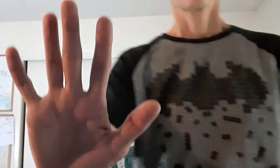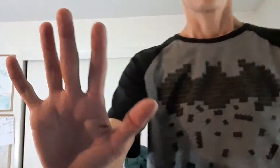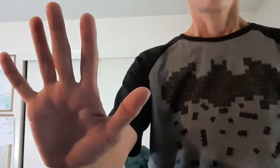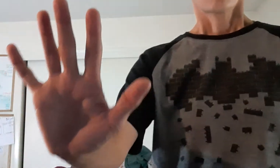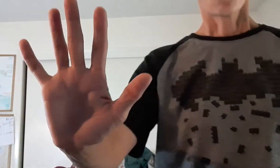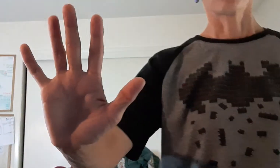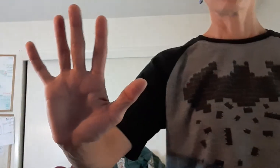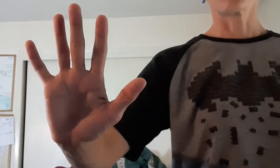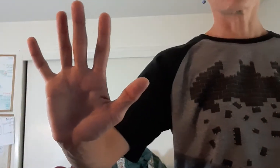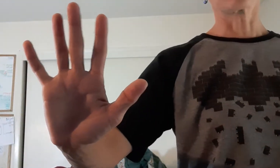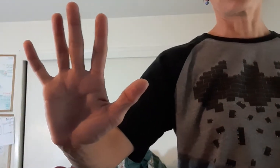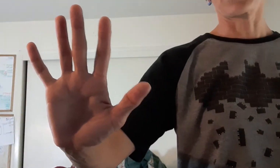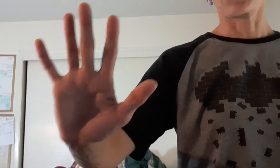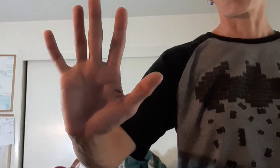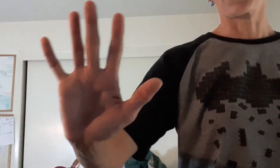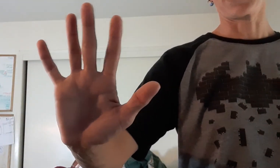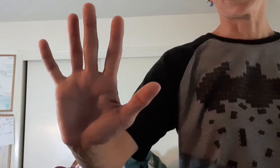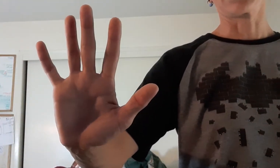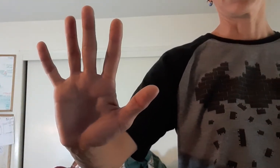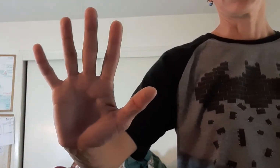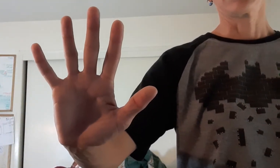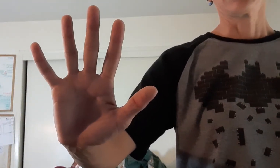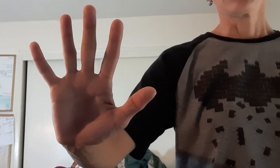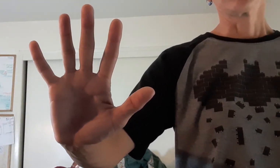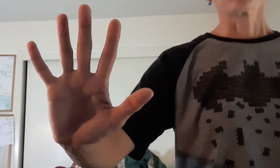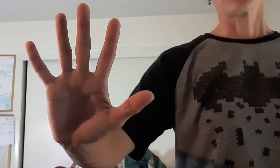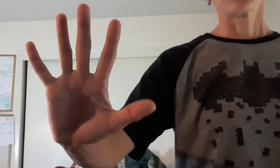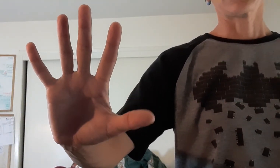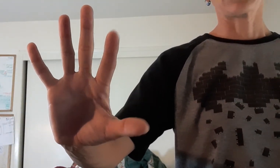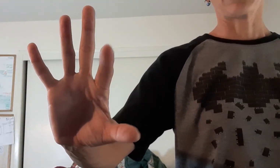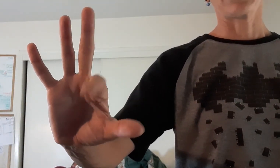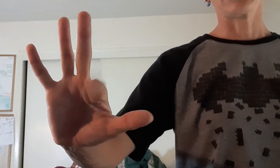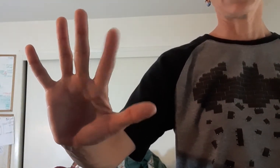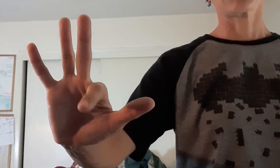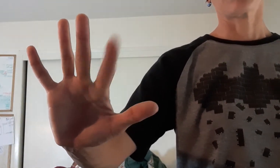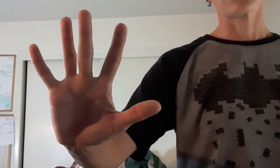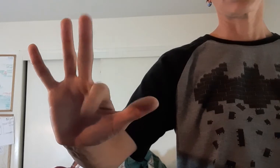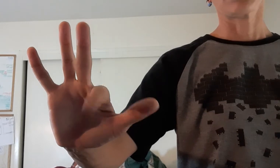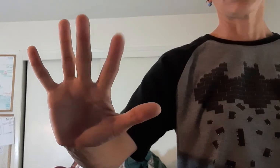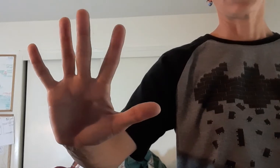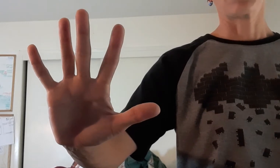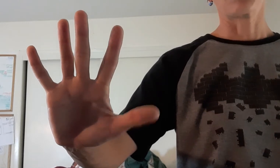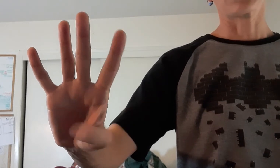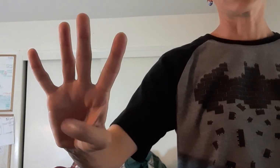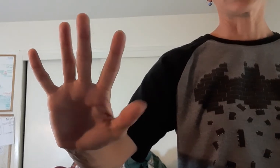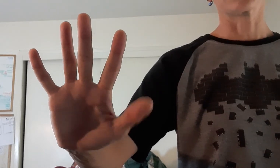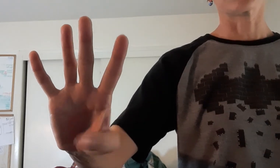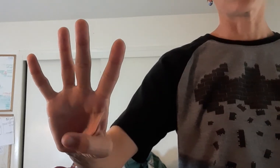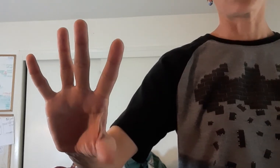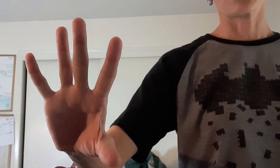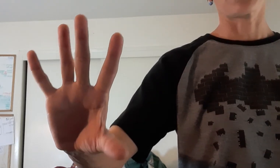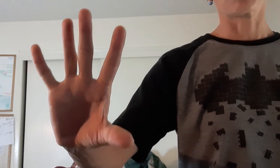All the numbers are done on one hand. So we're going to take our index finger and we're going to touch it to our thumb.